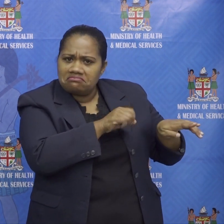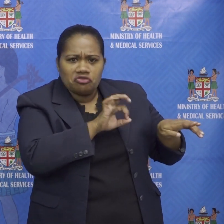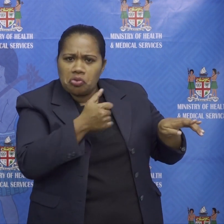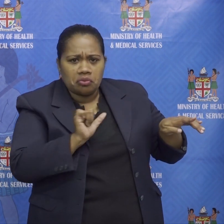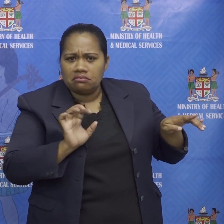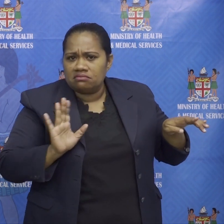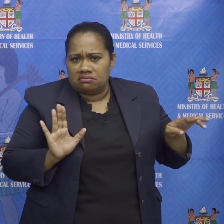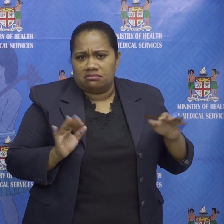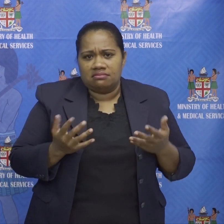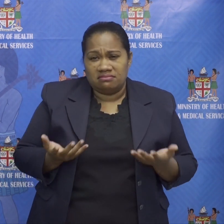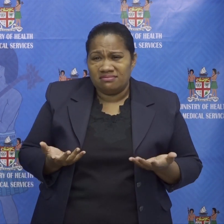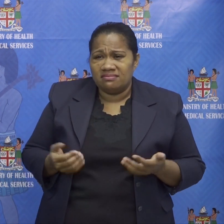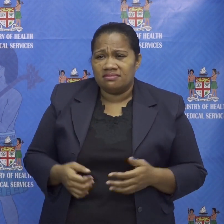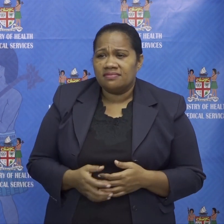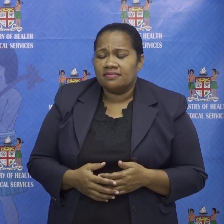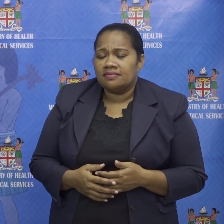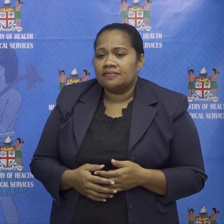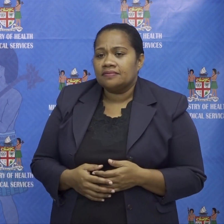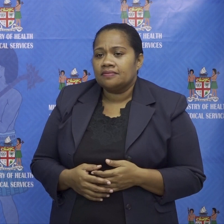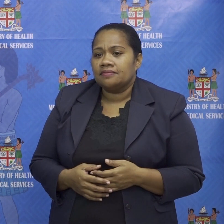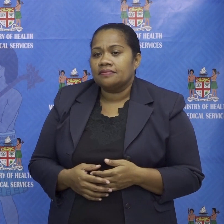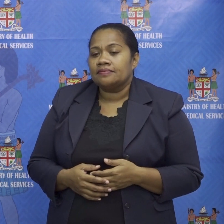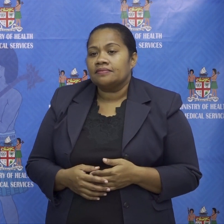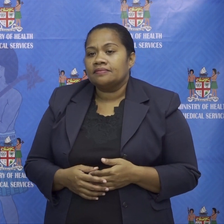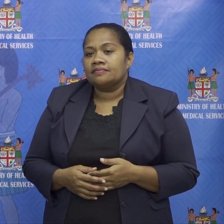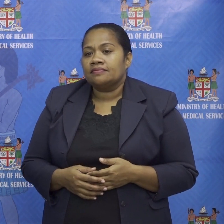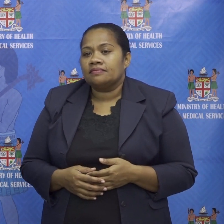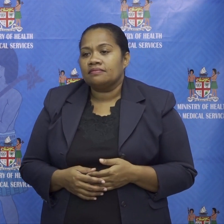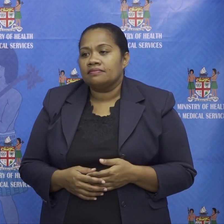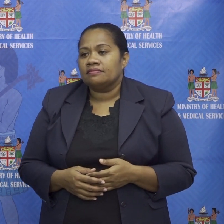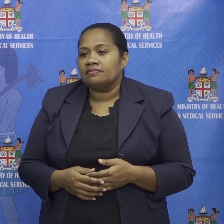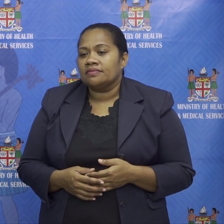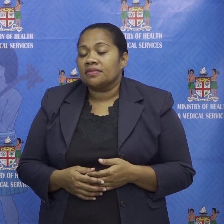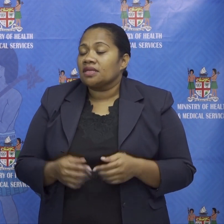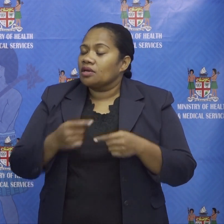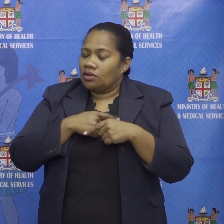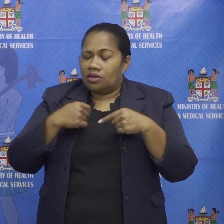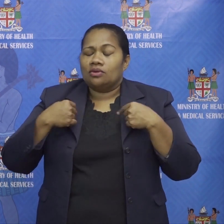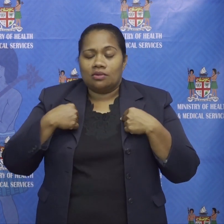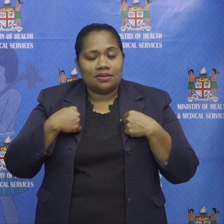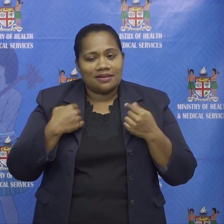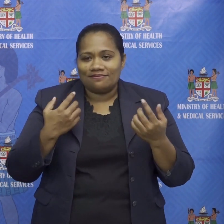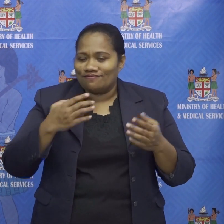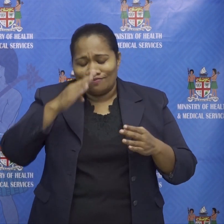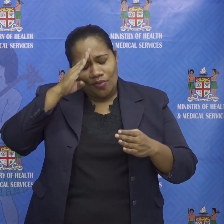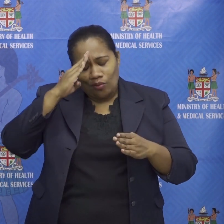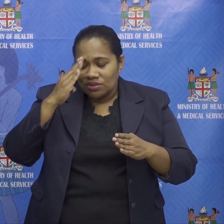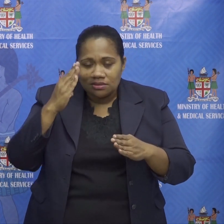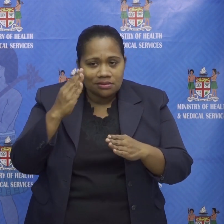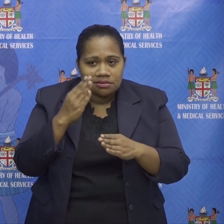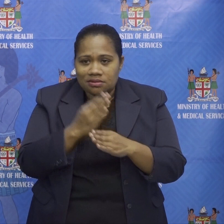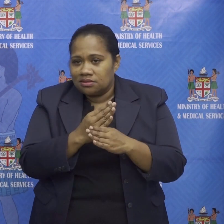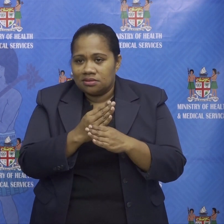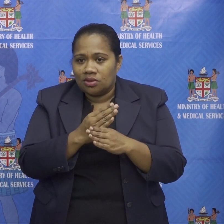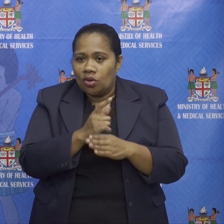medical reserve that we're talking about then now we all we are actually very much hoping that whatever reserve we got